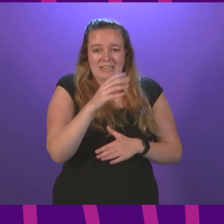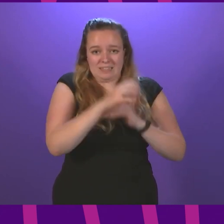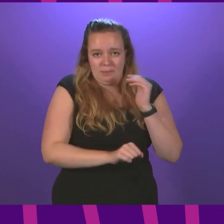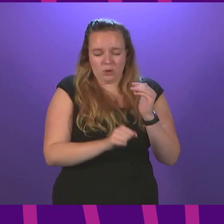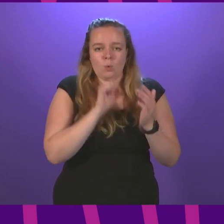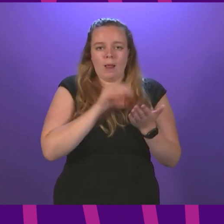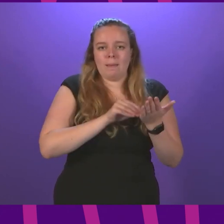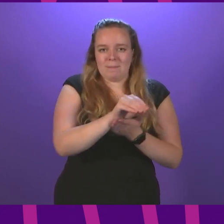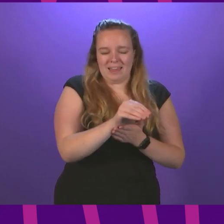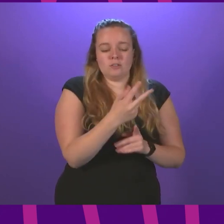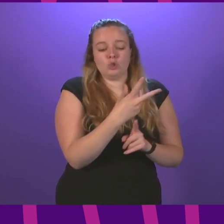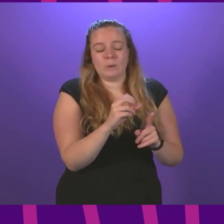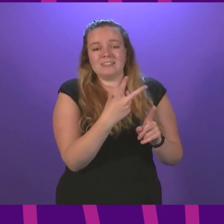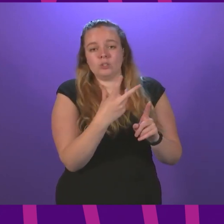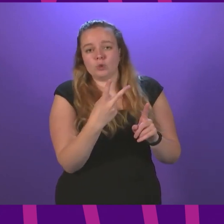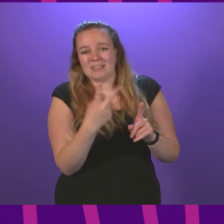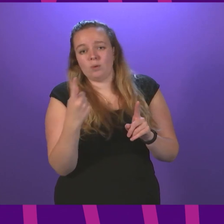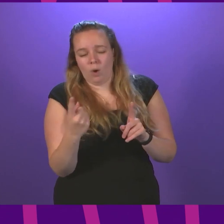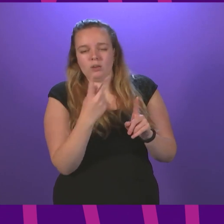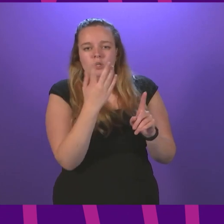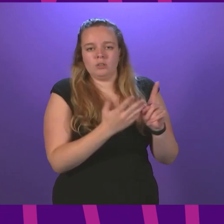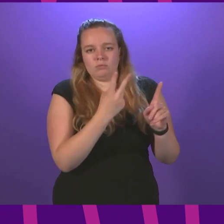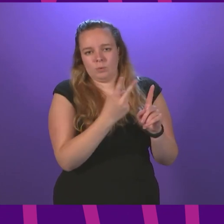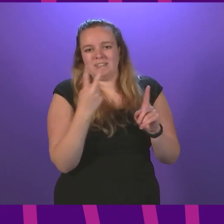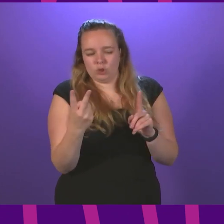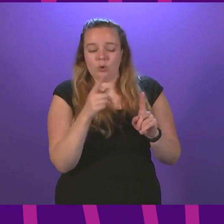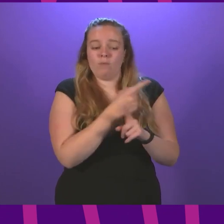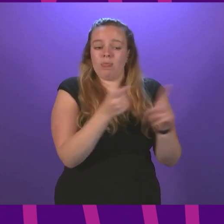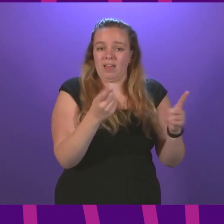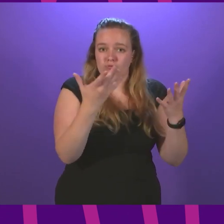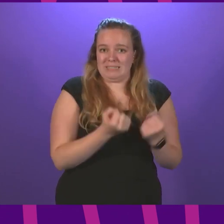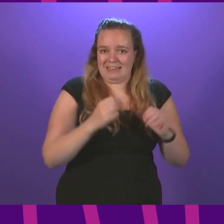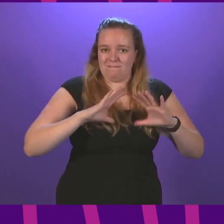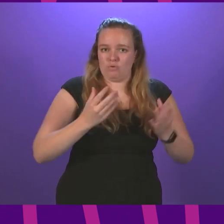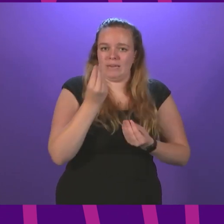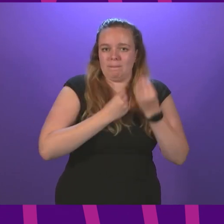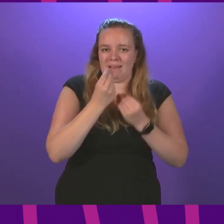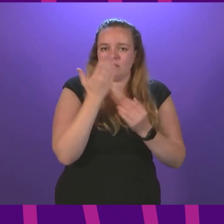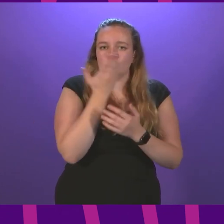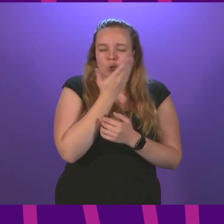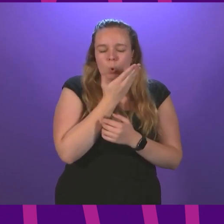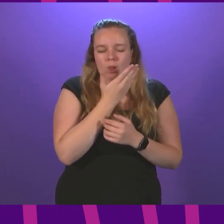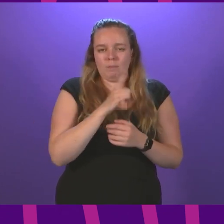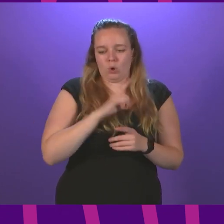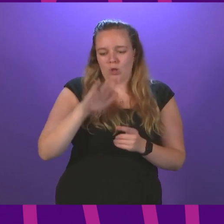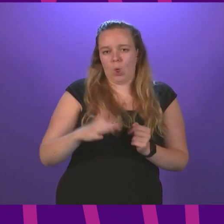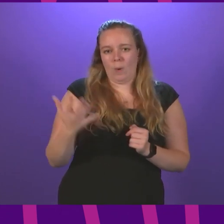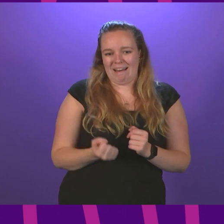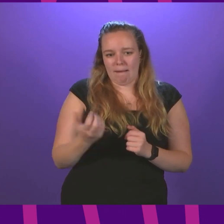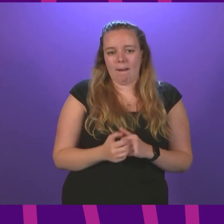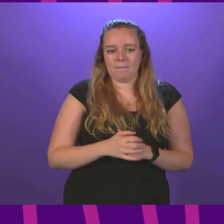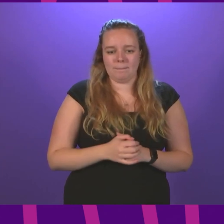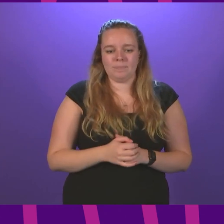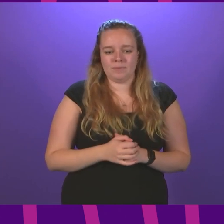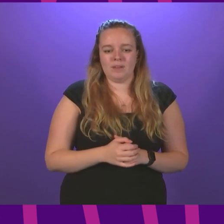be paid in both 2021 and 2022 for those getting free school meals due to low income. But just finally, cabinet